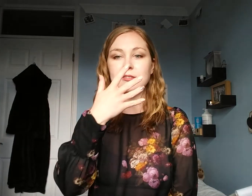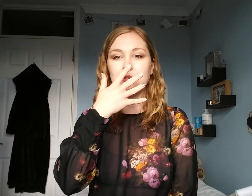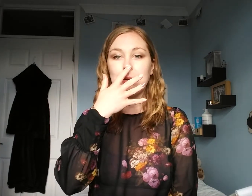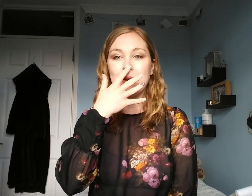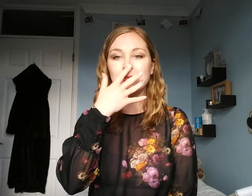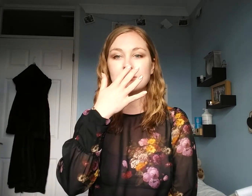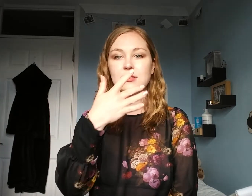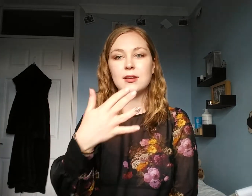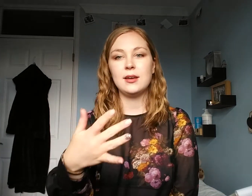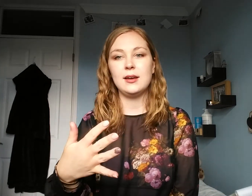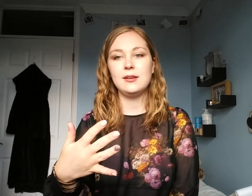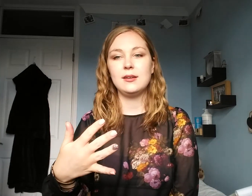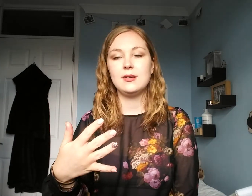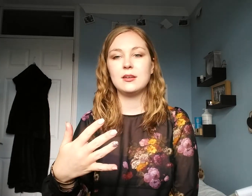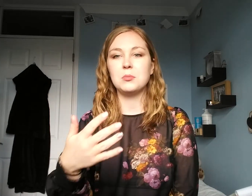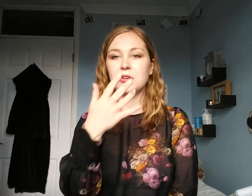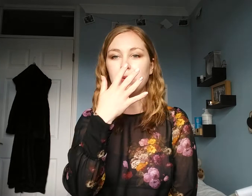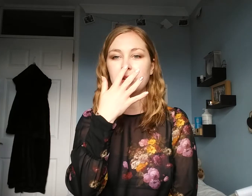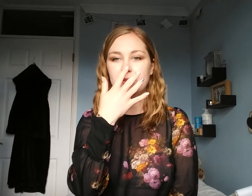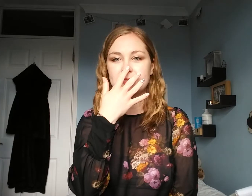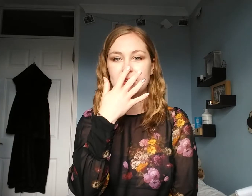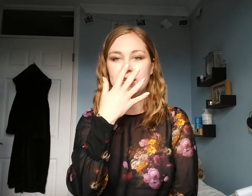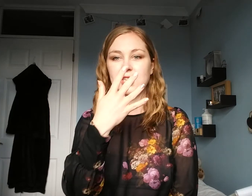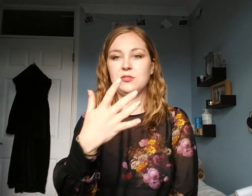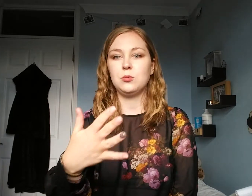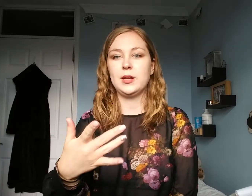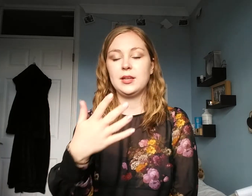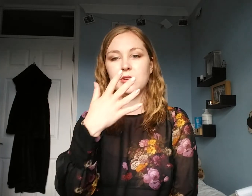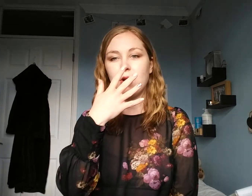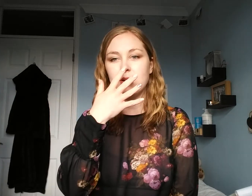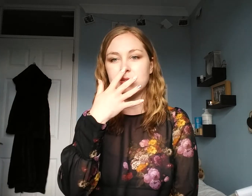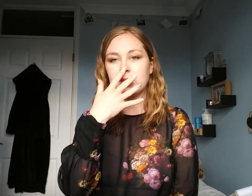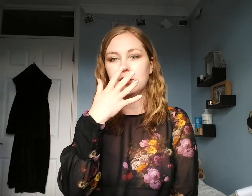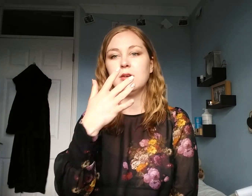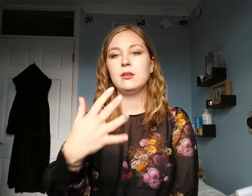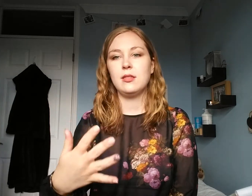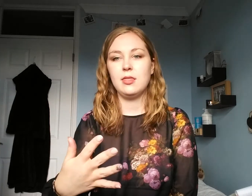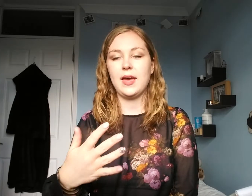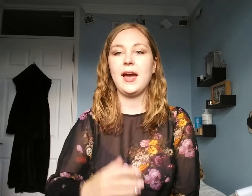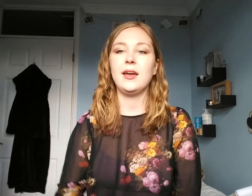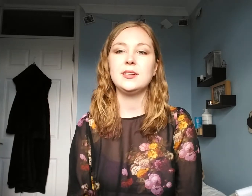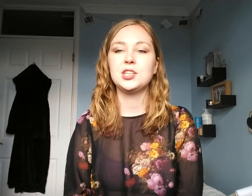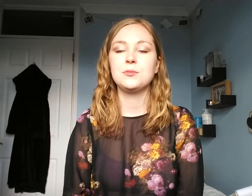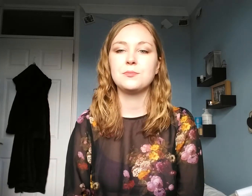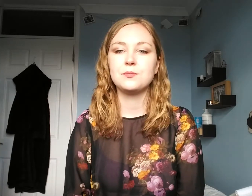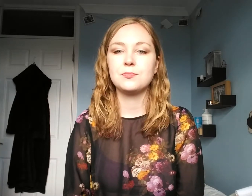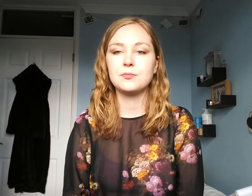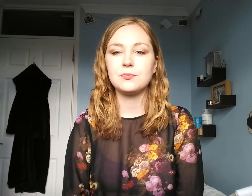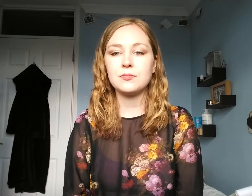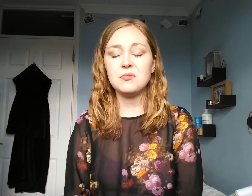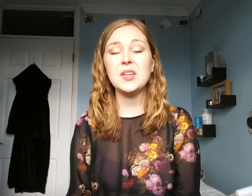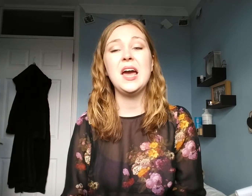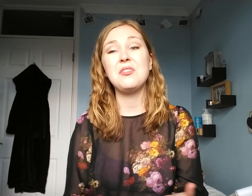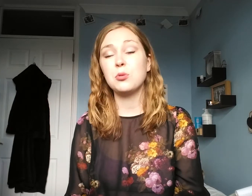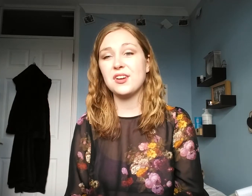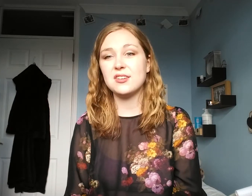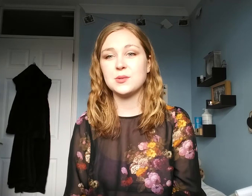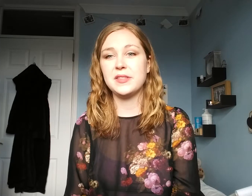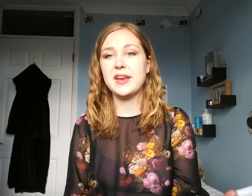as you come out. Because we know that's age, and if you're wiggling, you're asking their age. And if you want to ask someone their